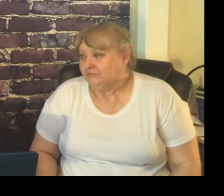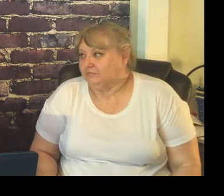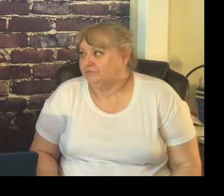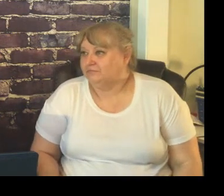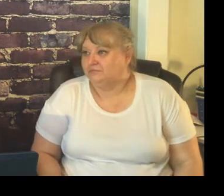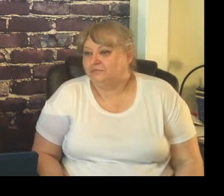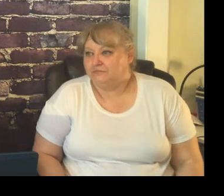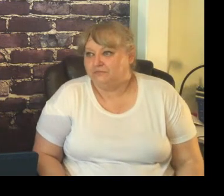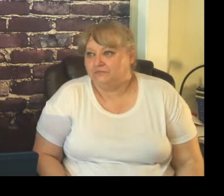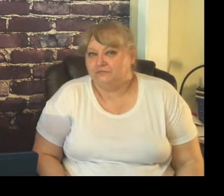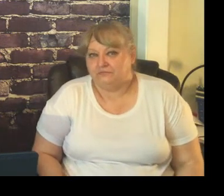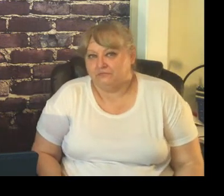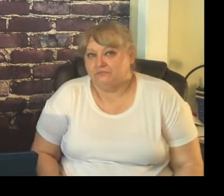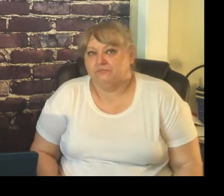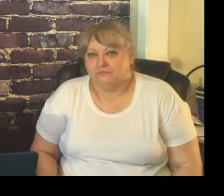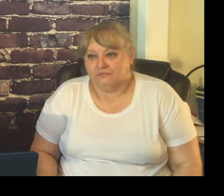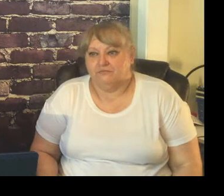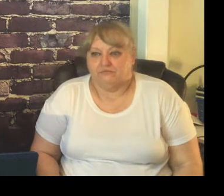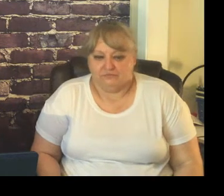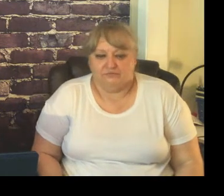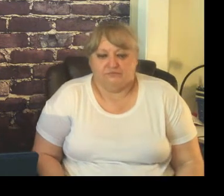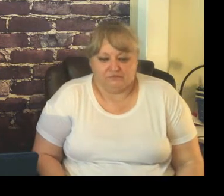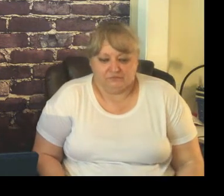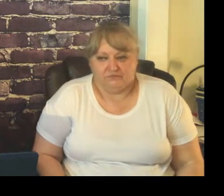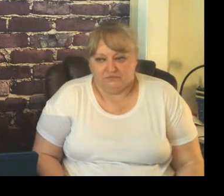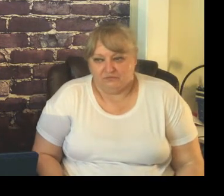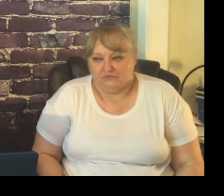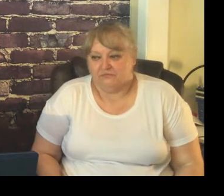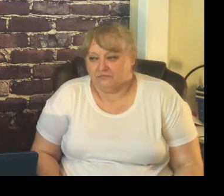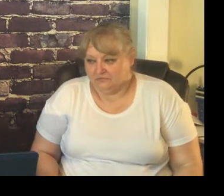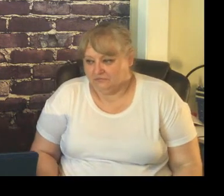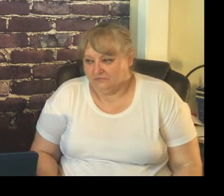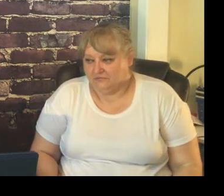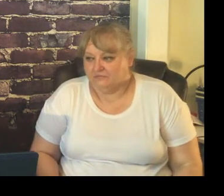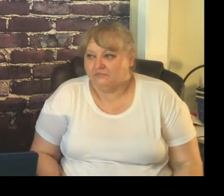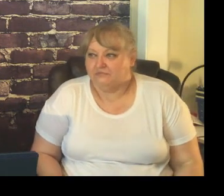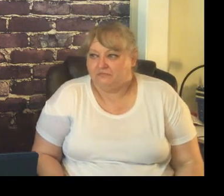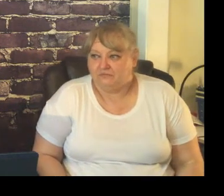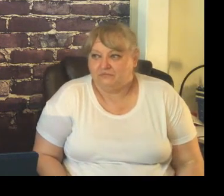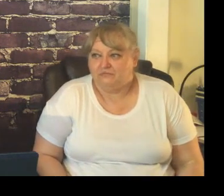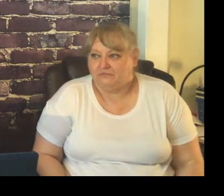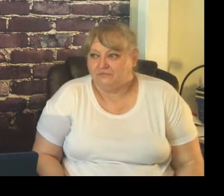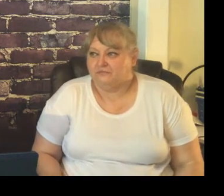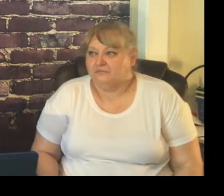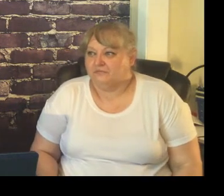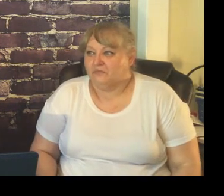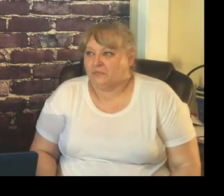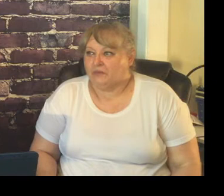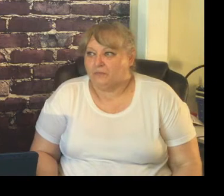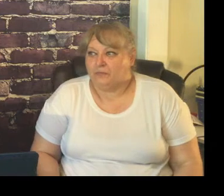effective teachers have figured out how to make a child successful regardless of how low